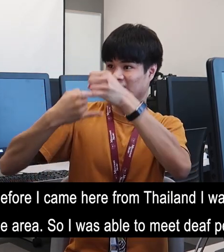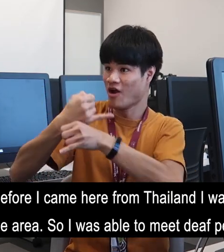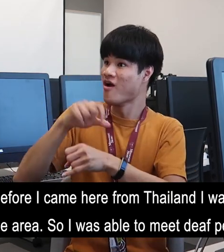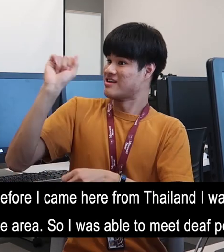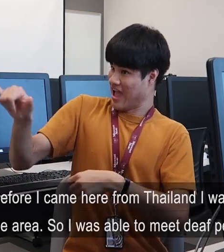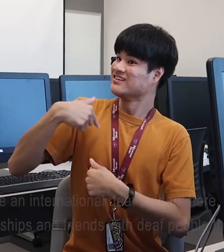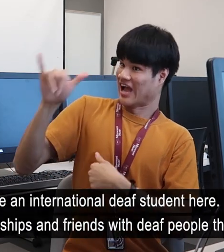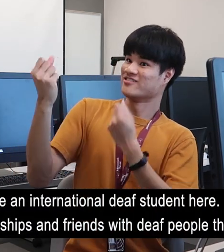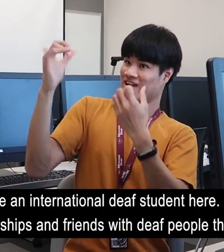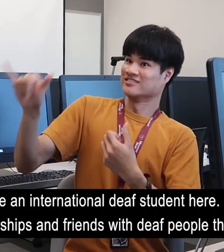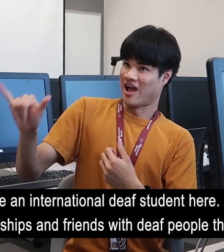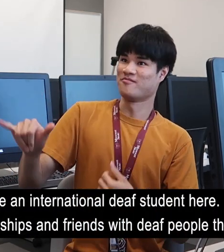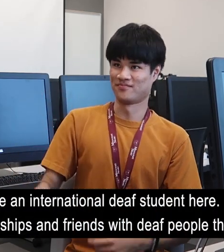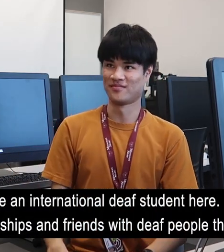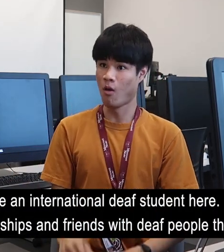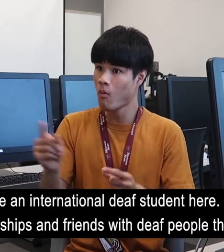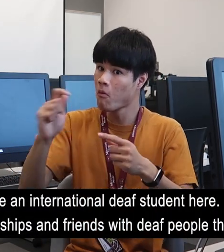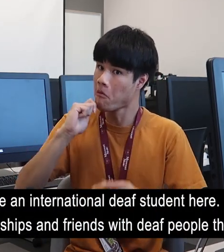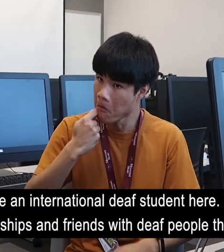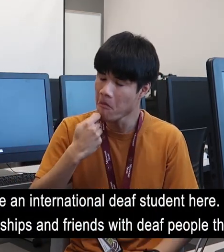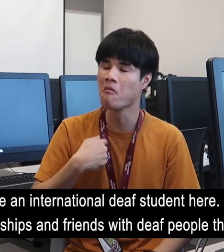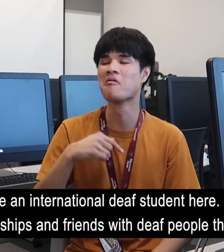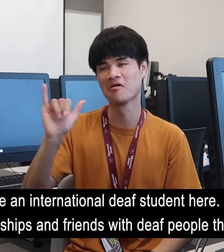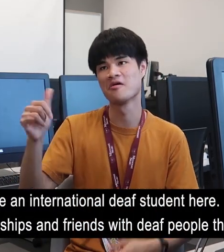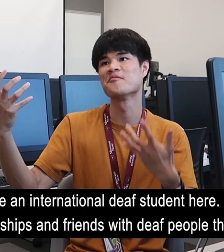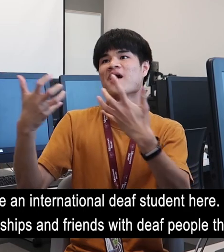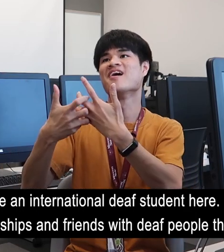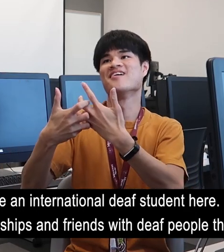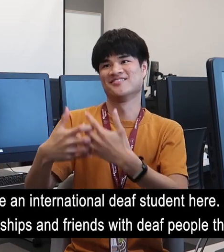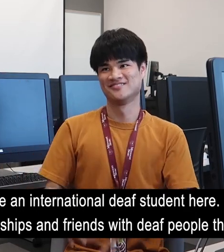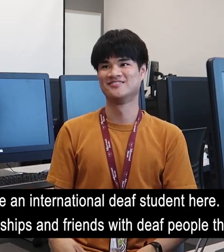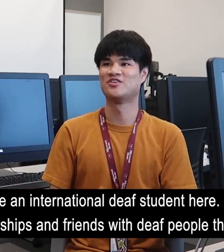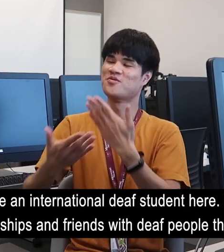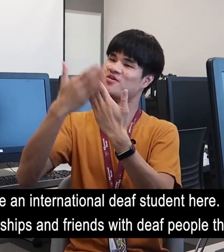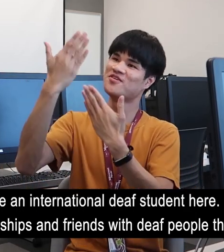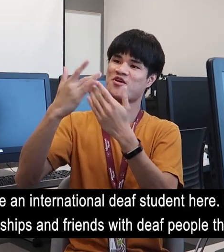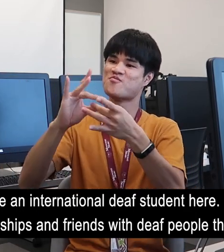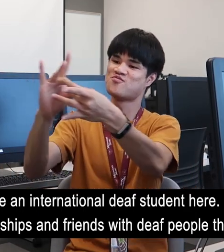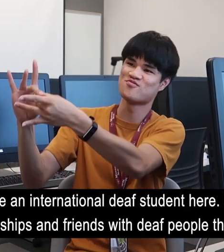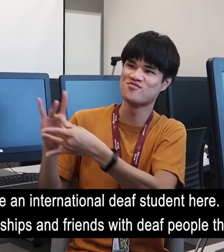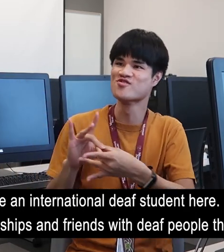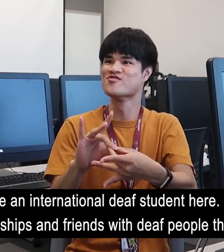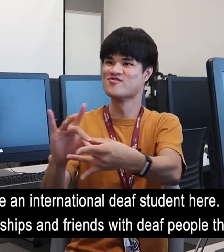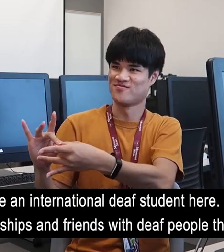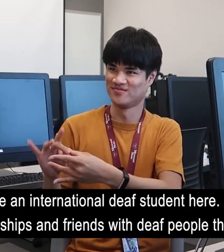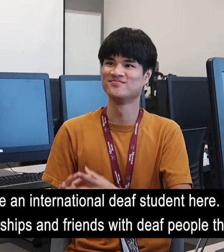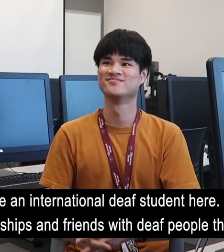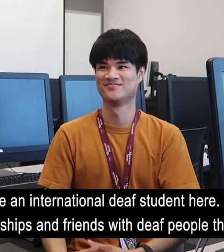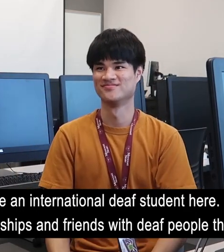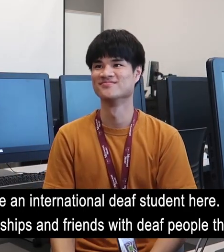people in Springfield. They were surprised to see an international deaf student here. I've made a lot more relationships and friends with deaf